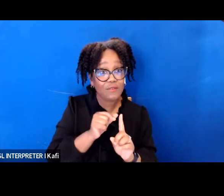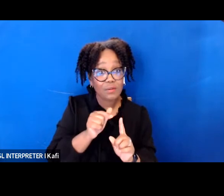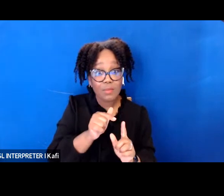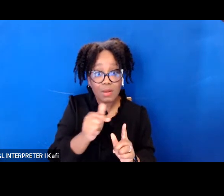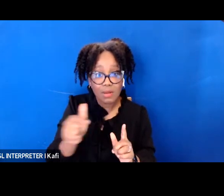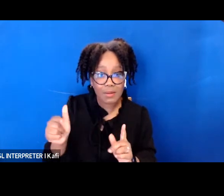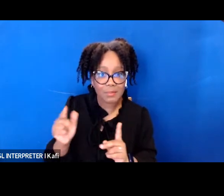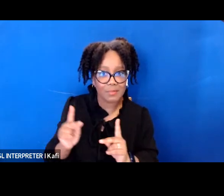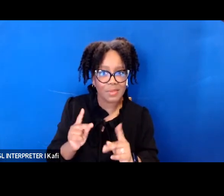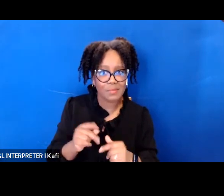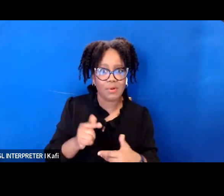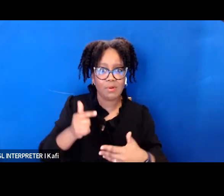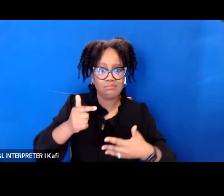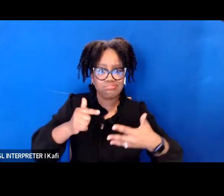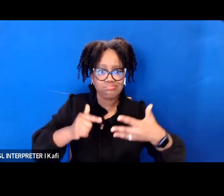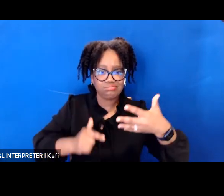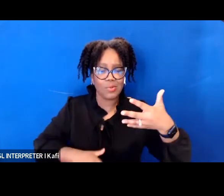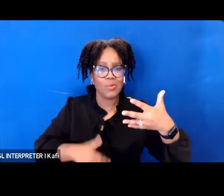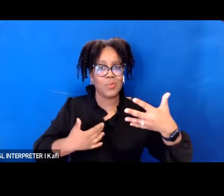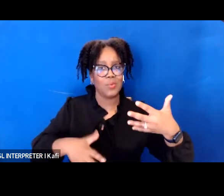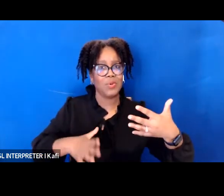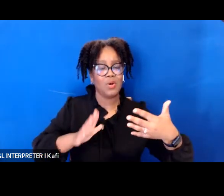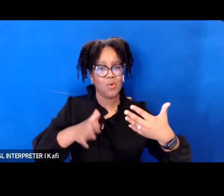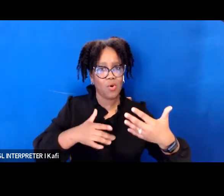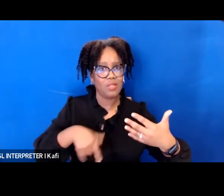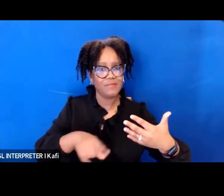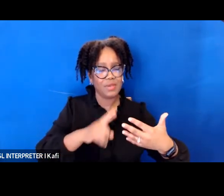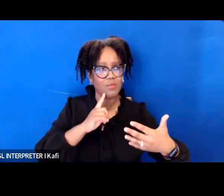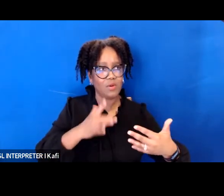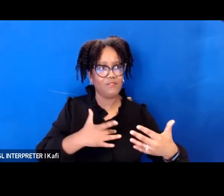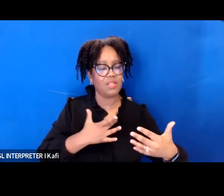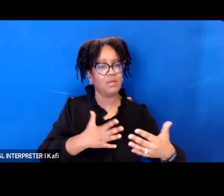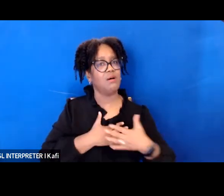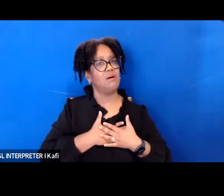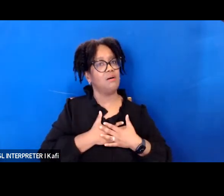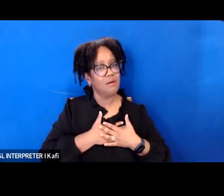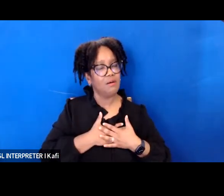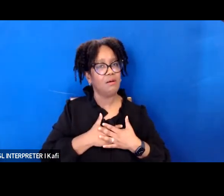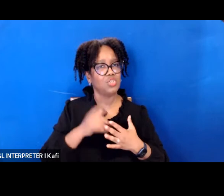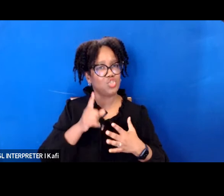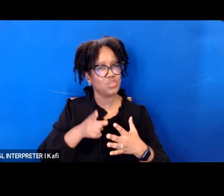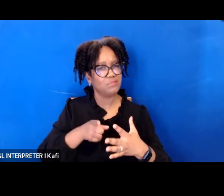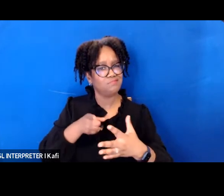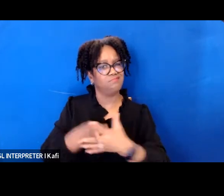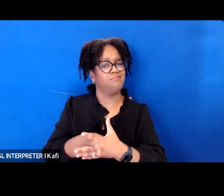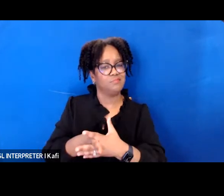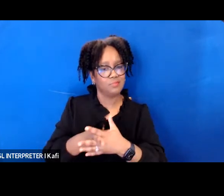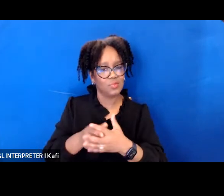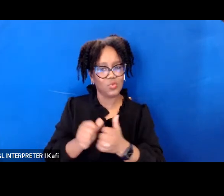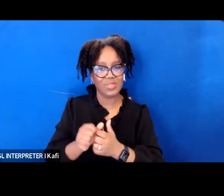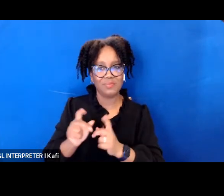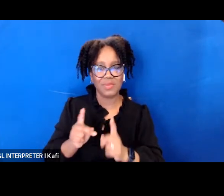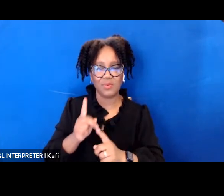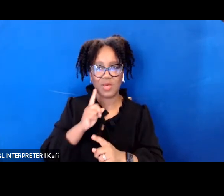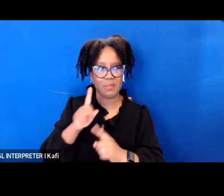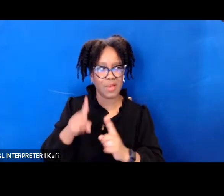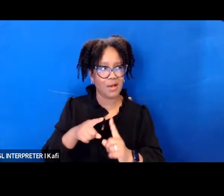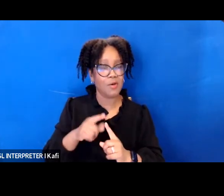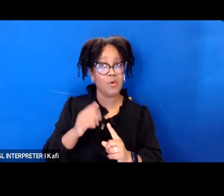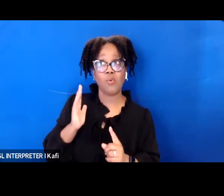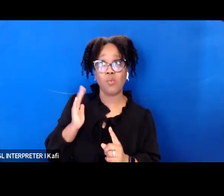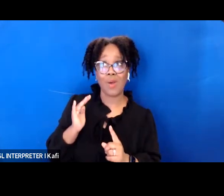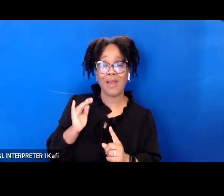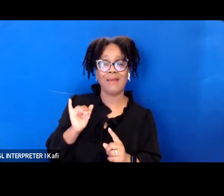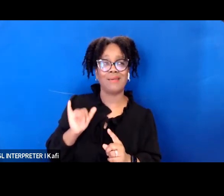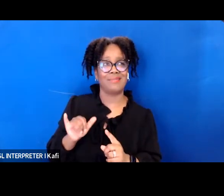watching and who will watch um about why this confirmation is so important definitely thank you to jalen and the